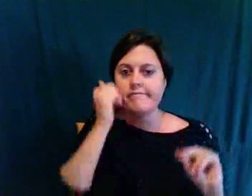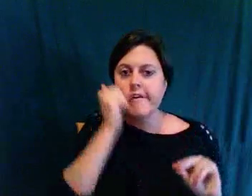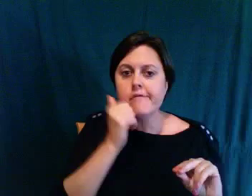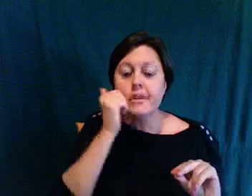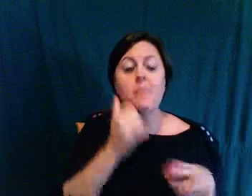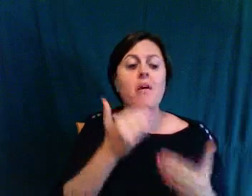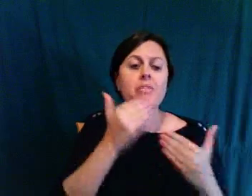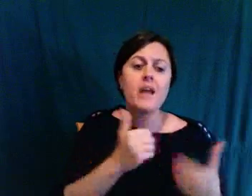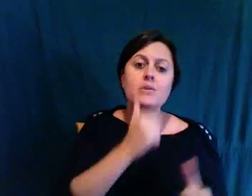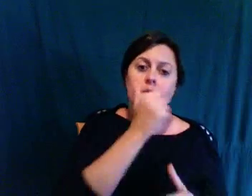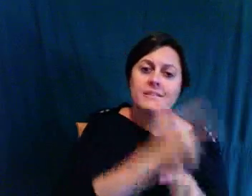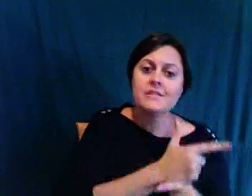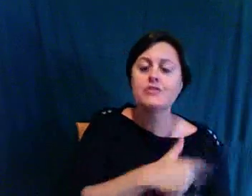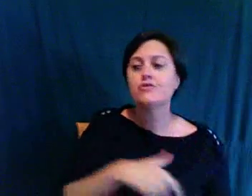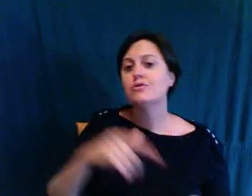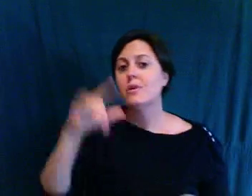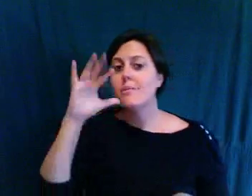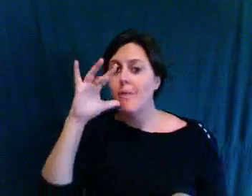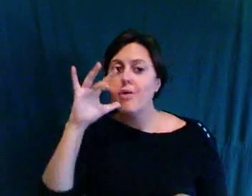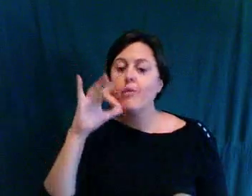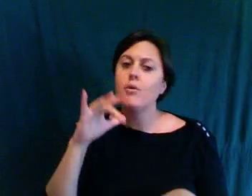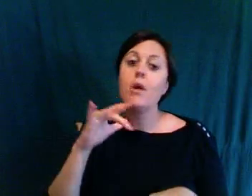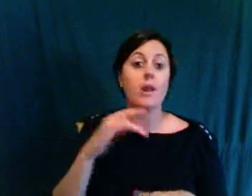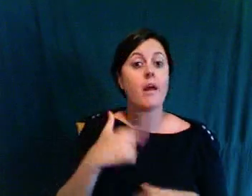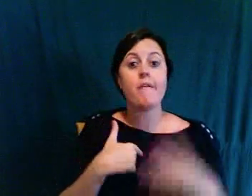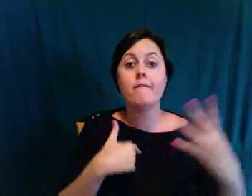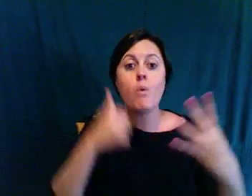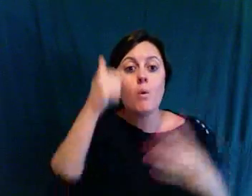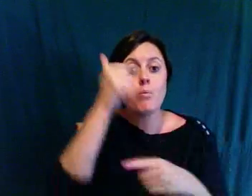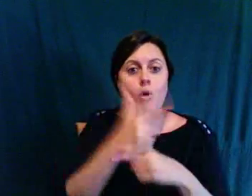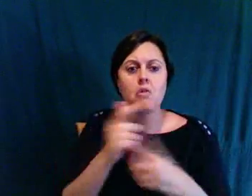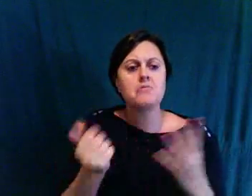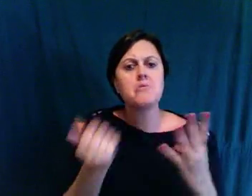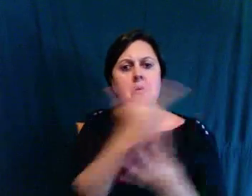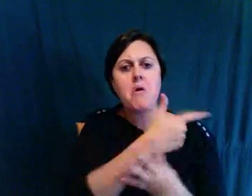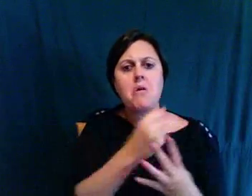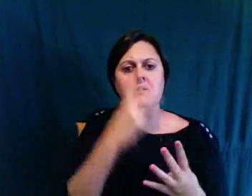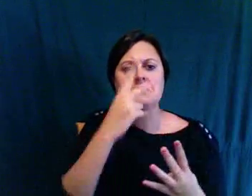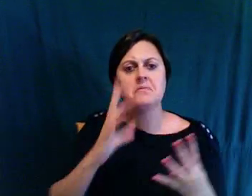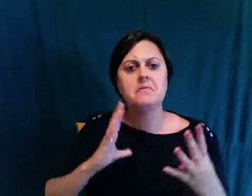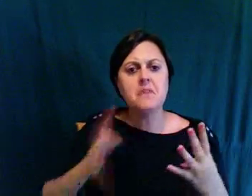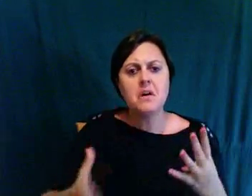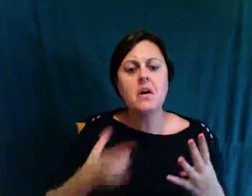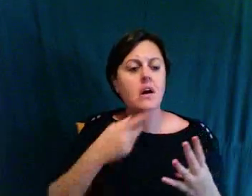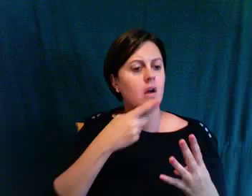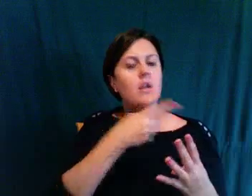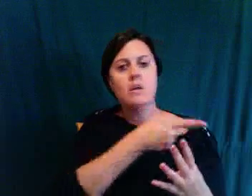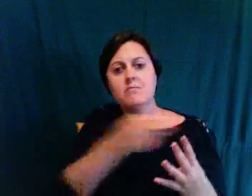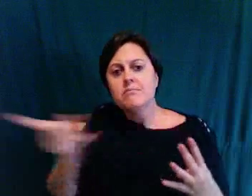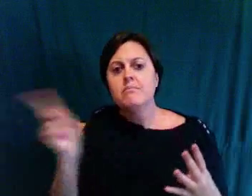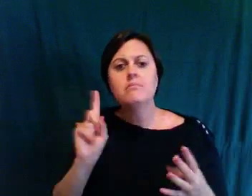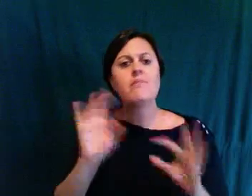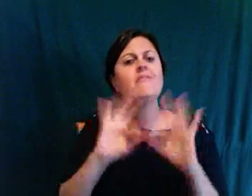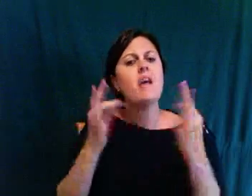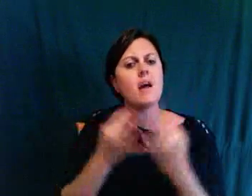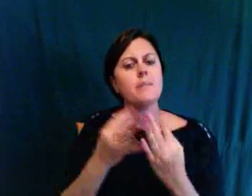but certainly my four fully-sided brothers as well, played a big role in teaching me that choice. Because every day that I